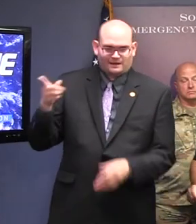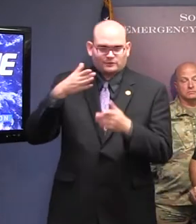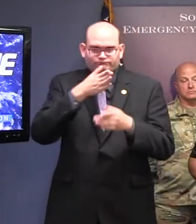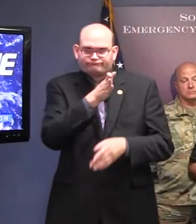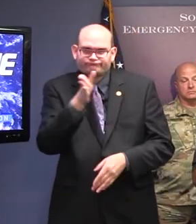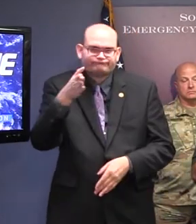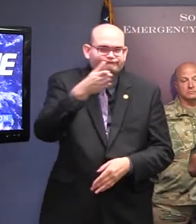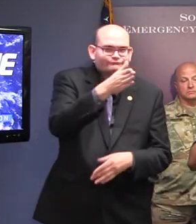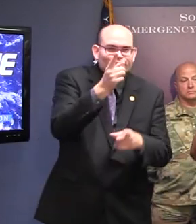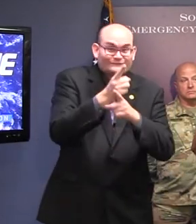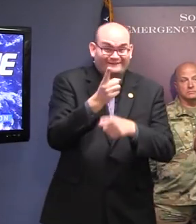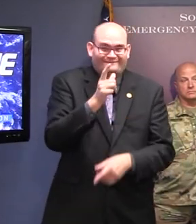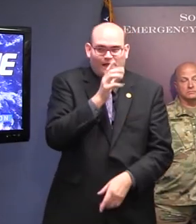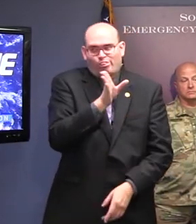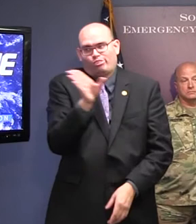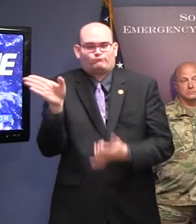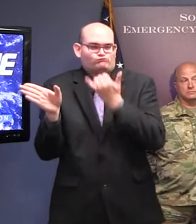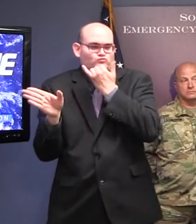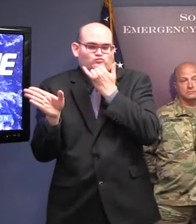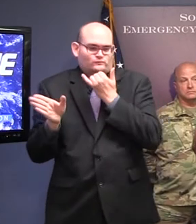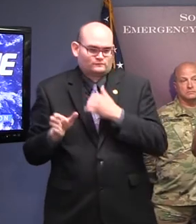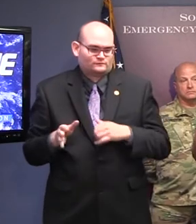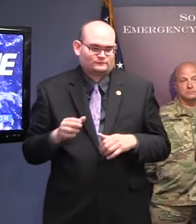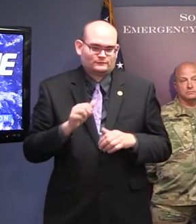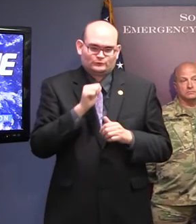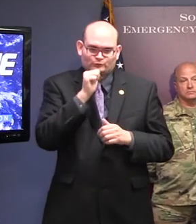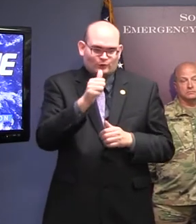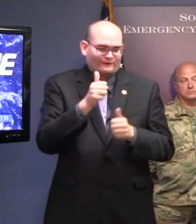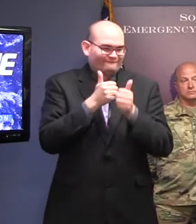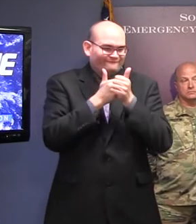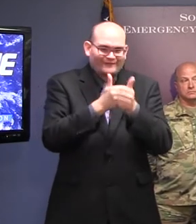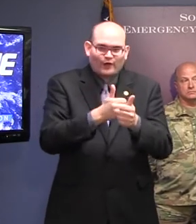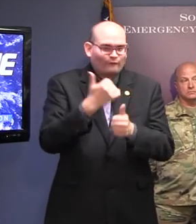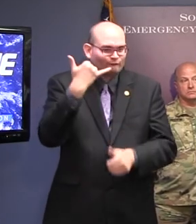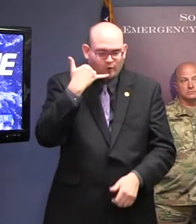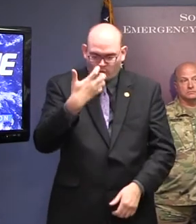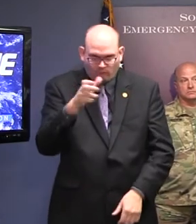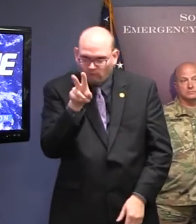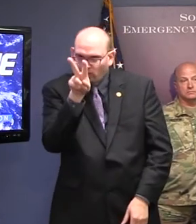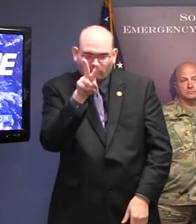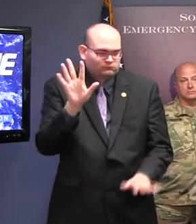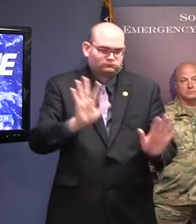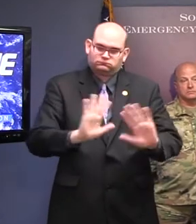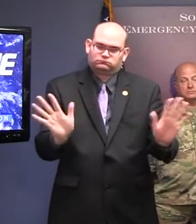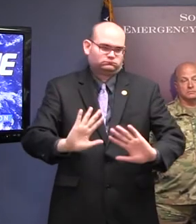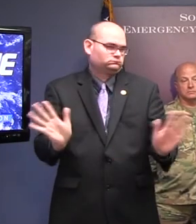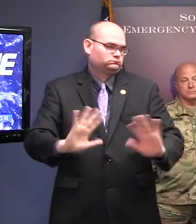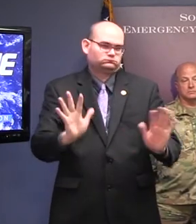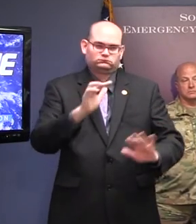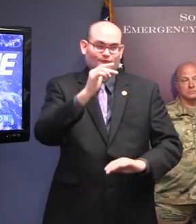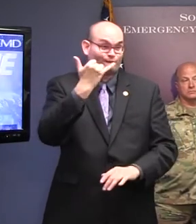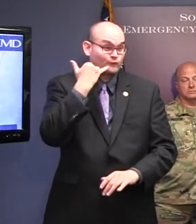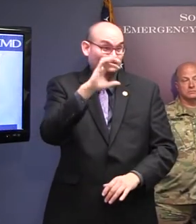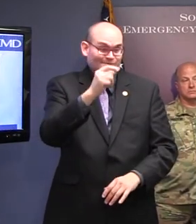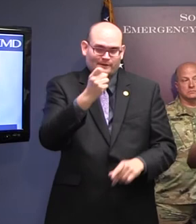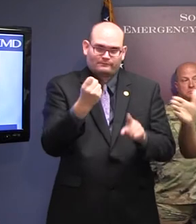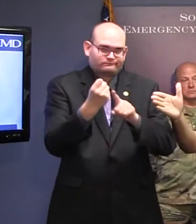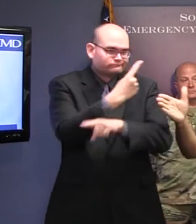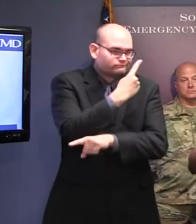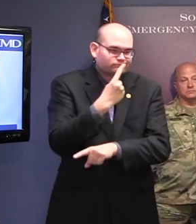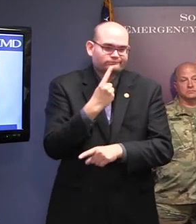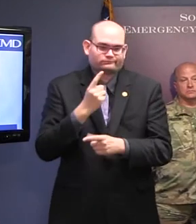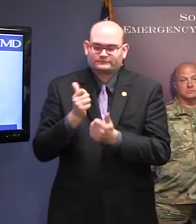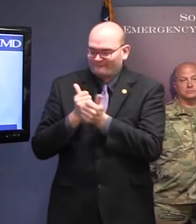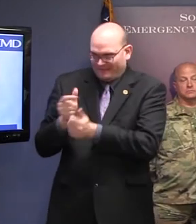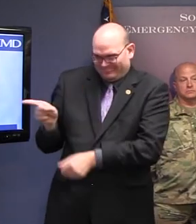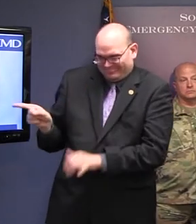sign and not this, not the cell phone, not the GPS. Those things could change. GPS could take